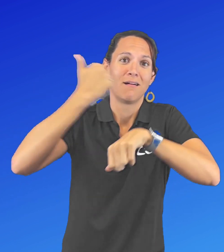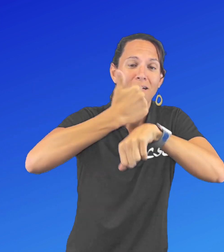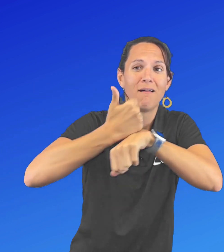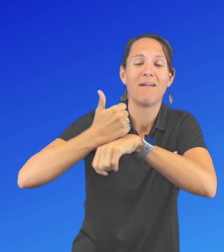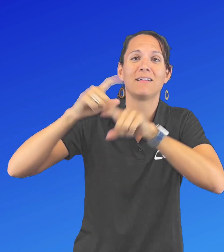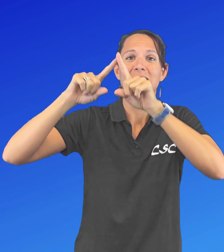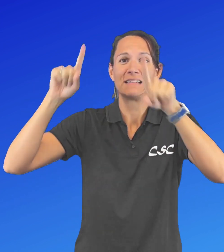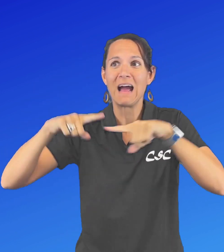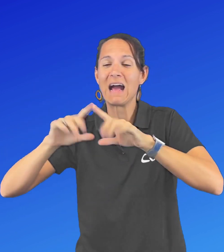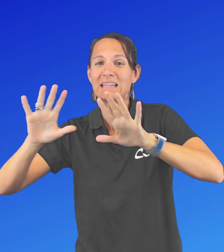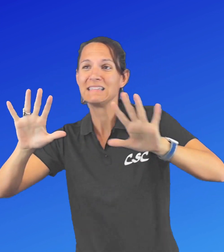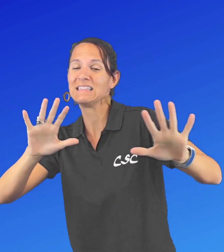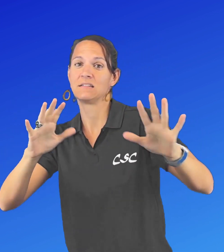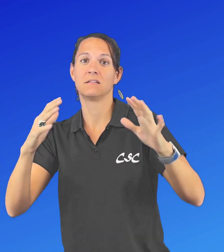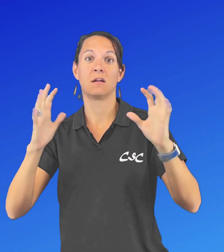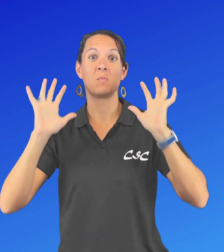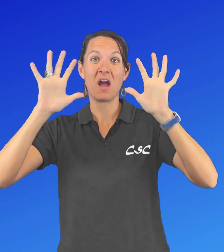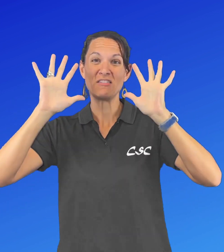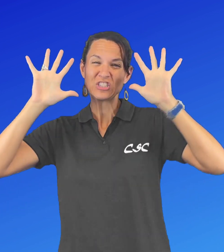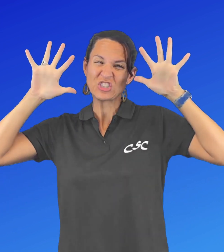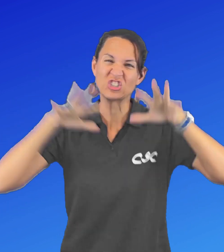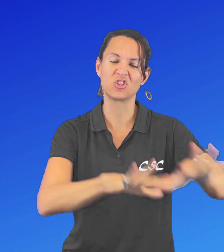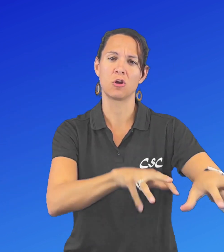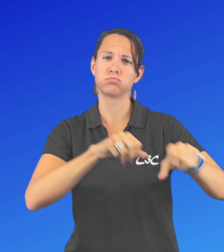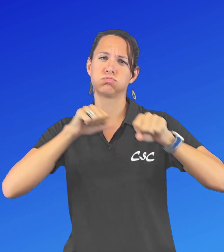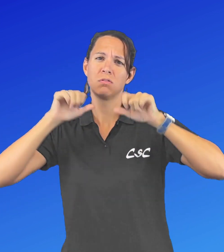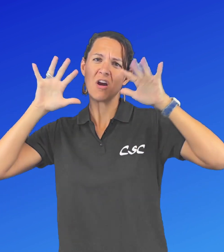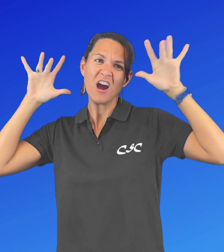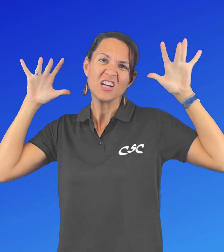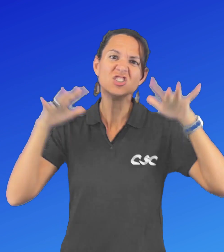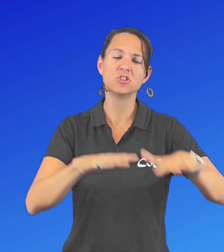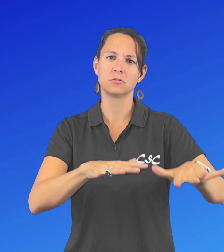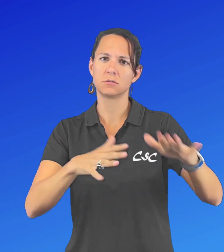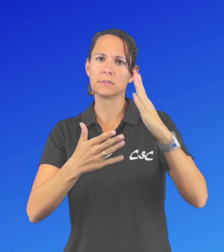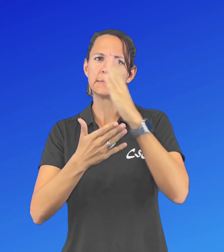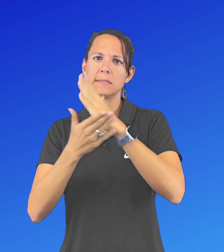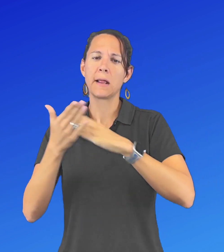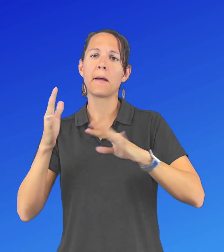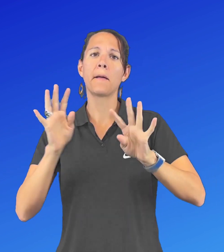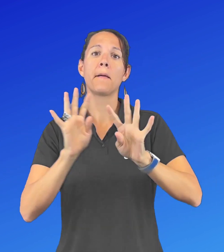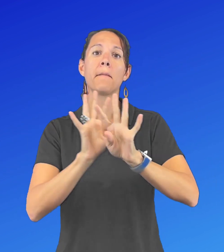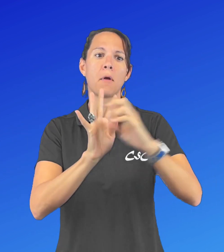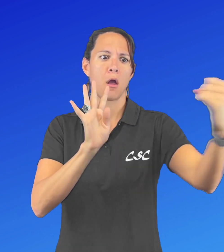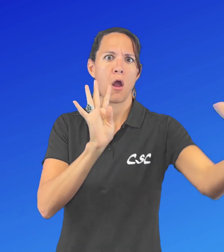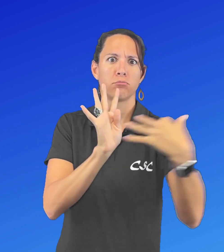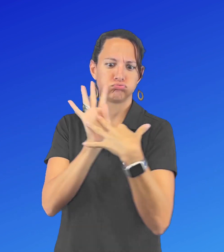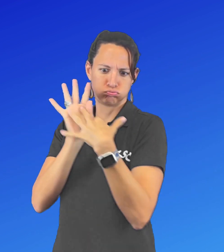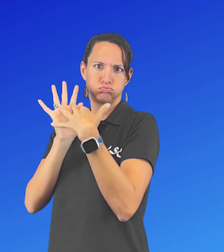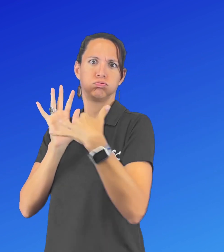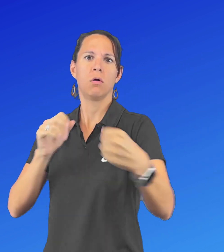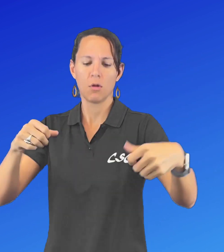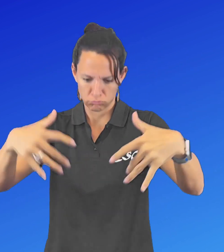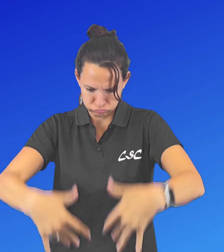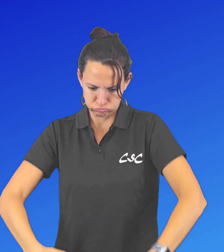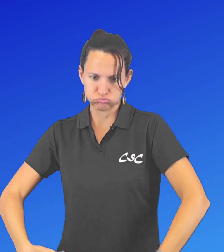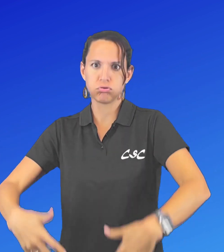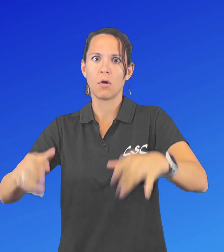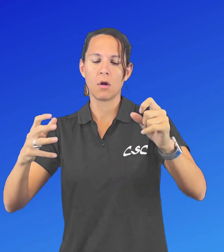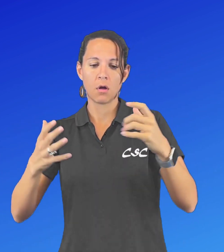kept busy, issuing warnings, posting signs, etc. Large waves roared ashore, slamming into